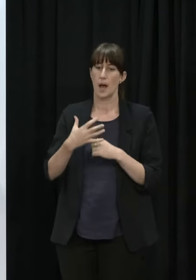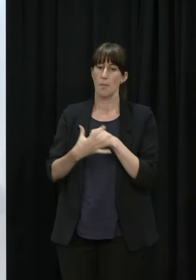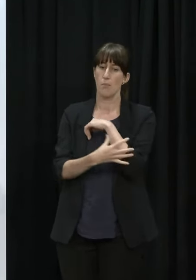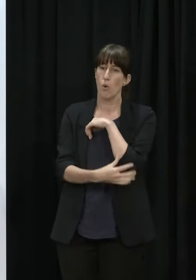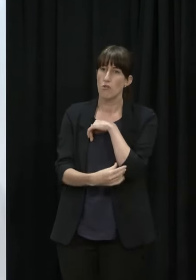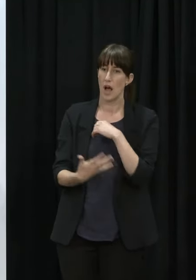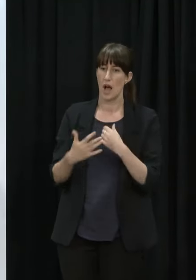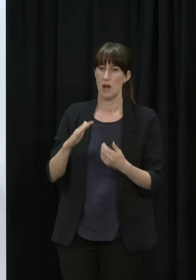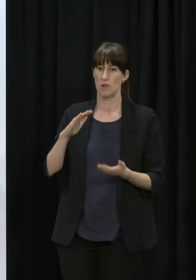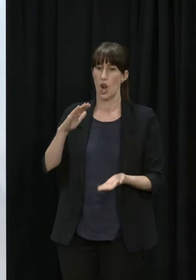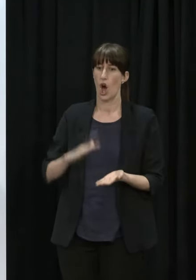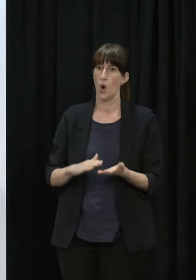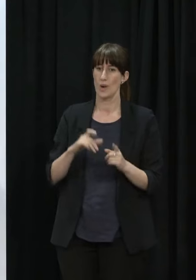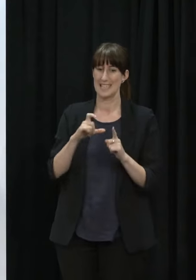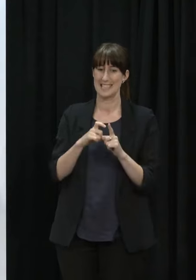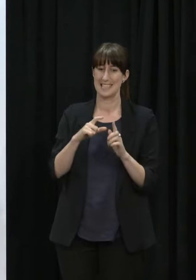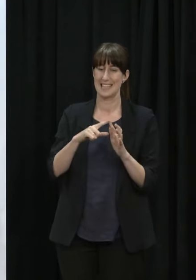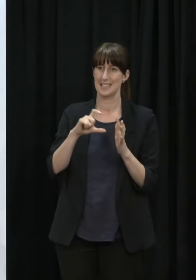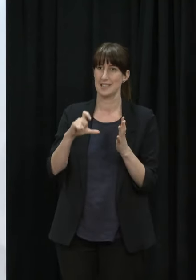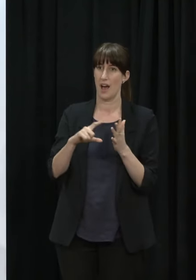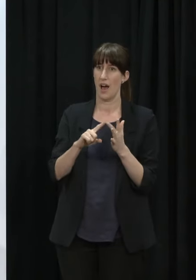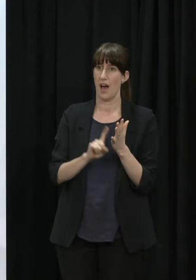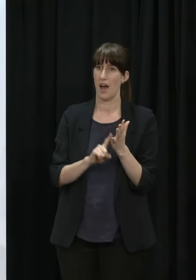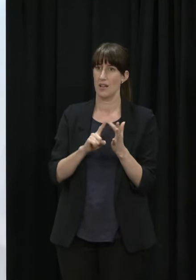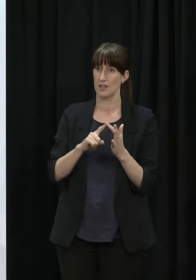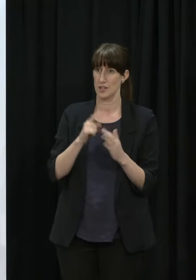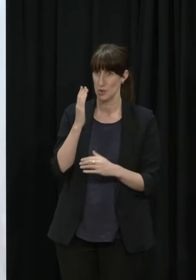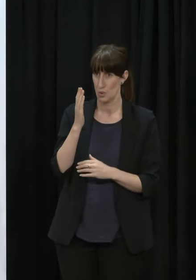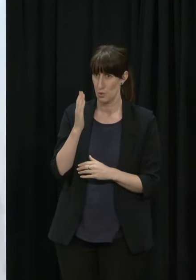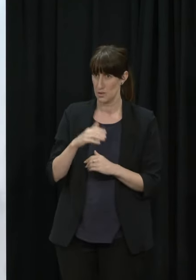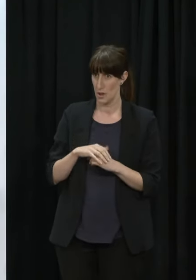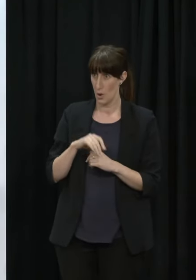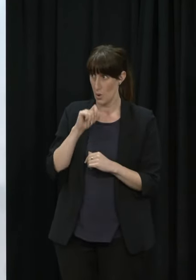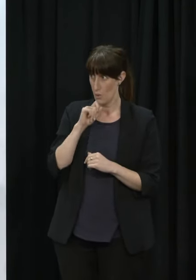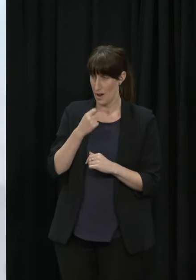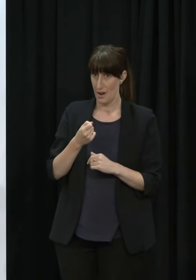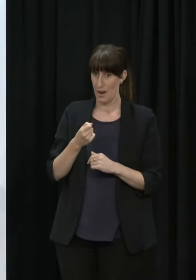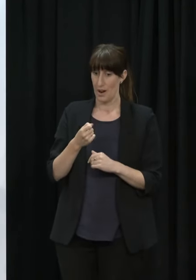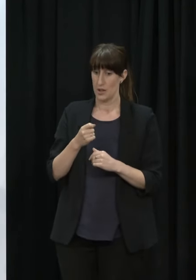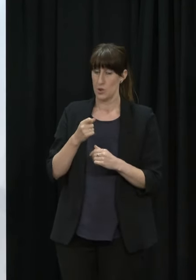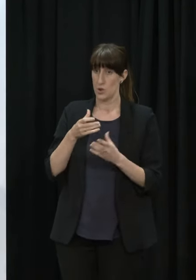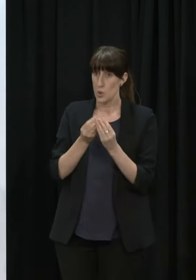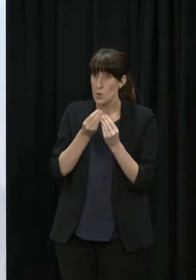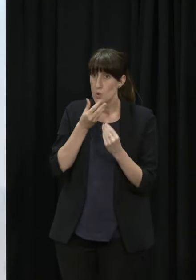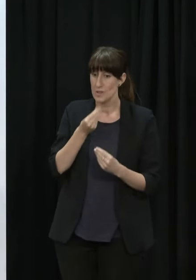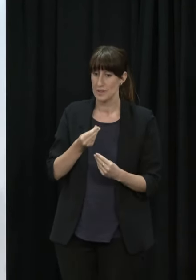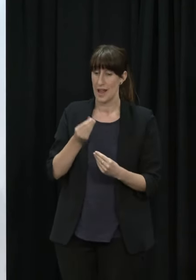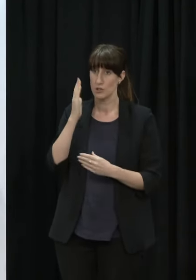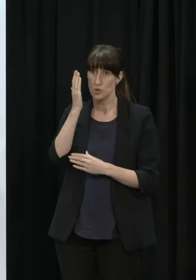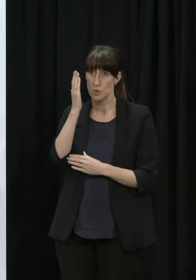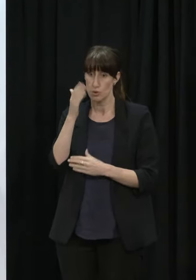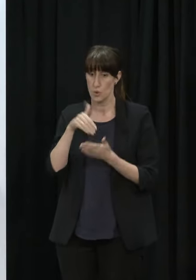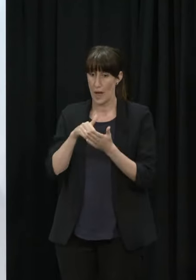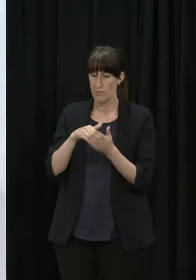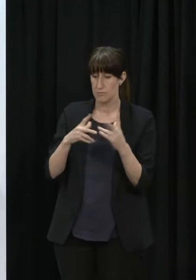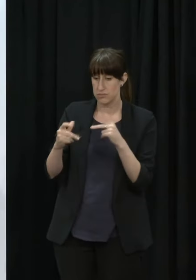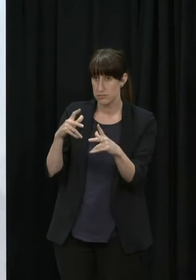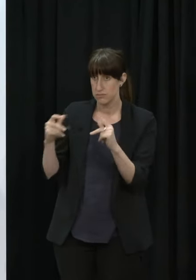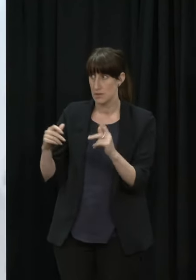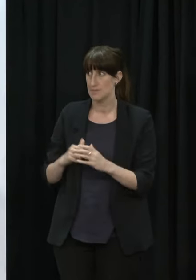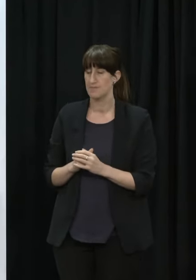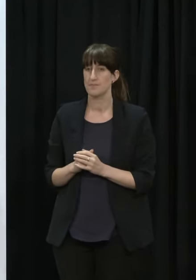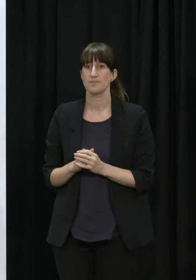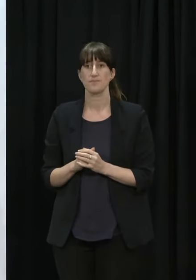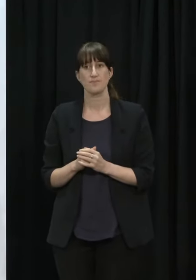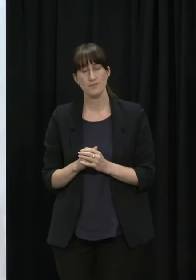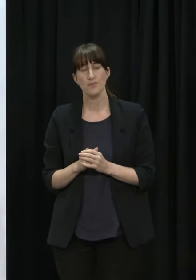programme going to be rolled out into these schools? We will be working alongside schools what we're not saying is that we're going to do it in